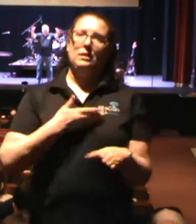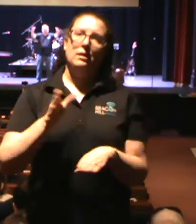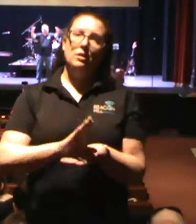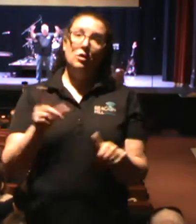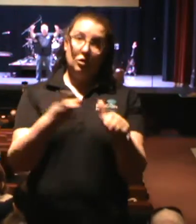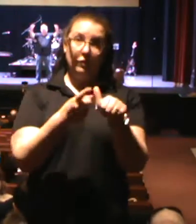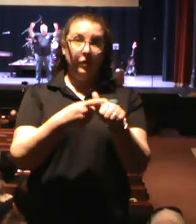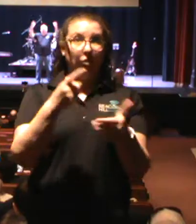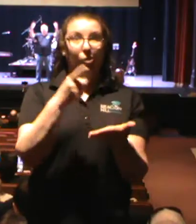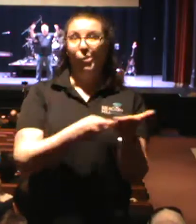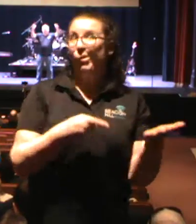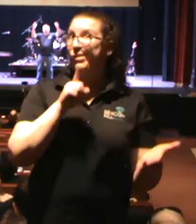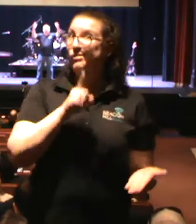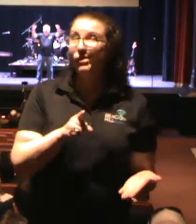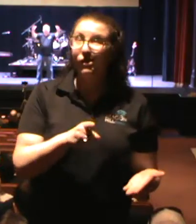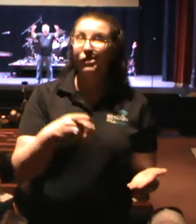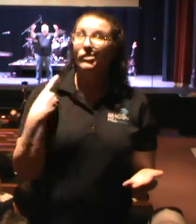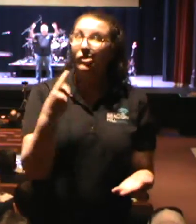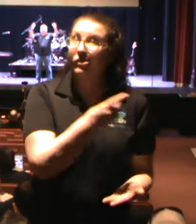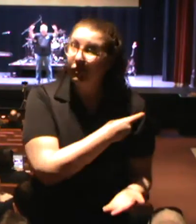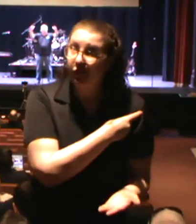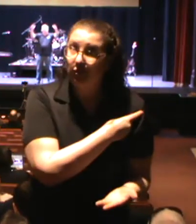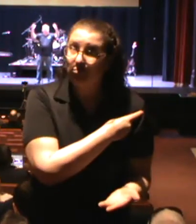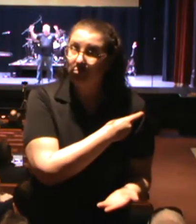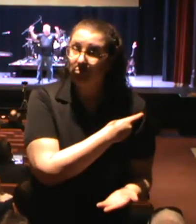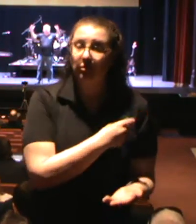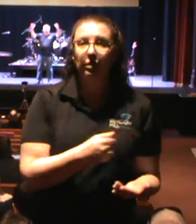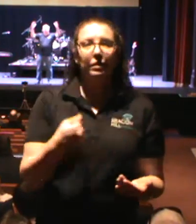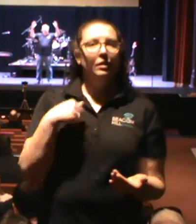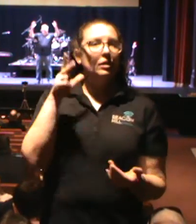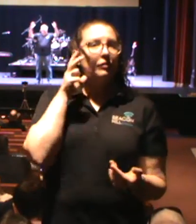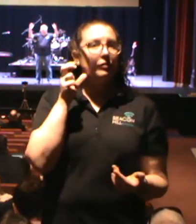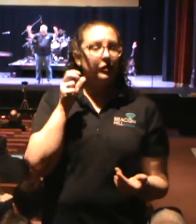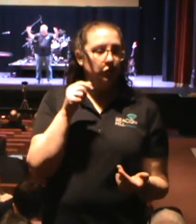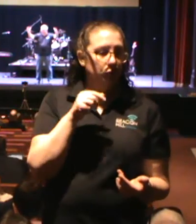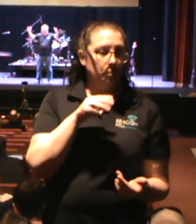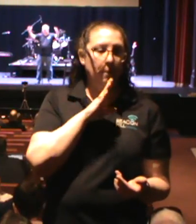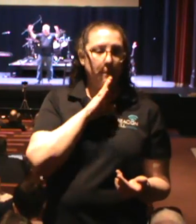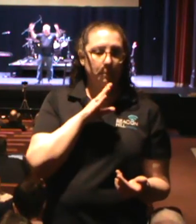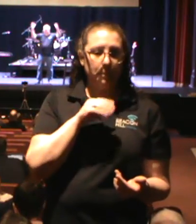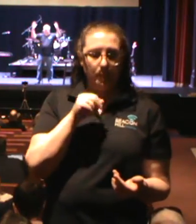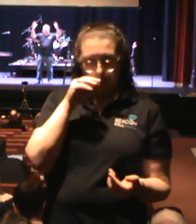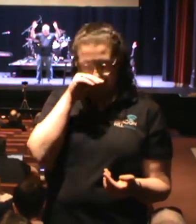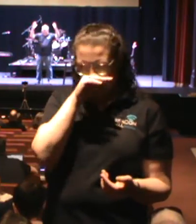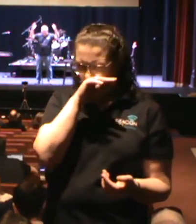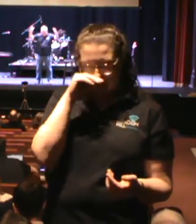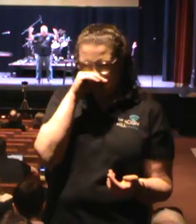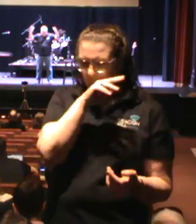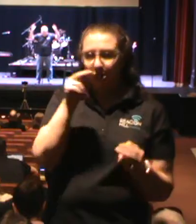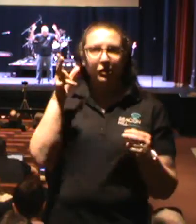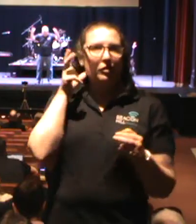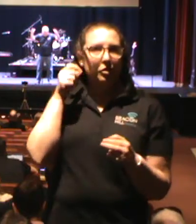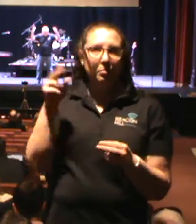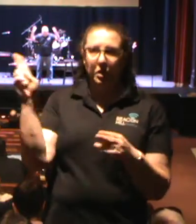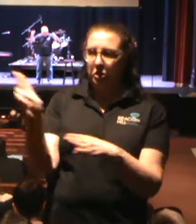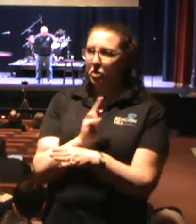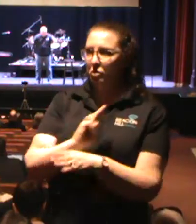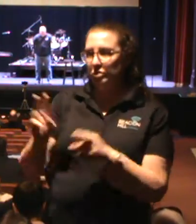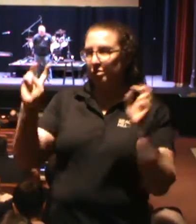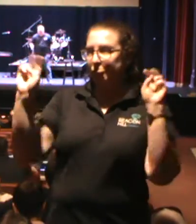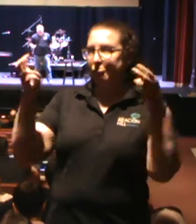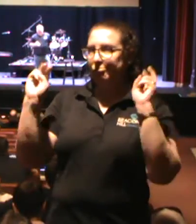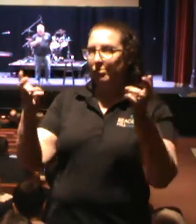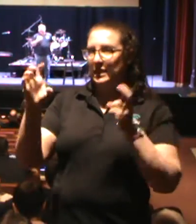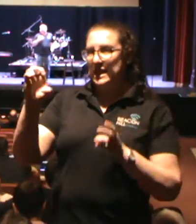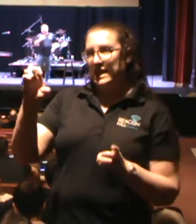a deacon? If you've been here any length of time, you've heard me use this term deaconos. I use this term deaconos over and